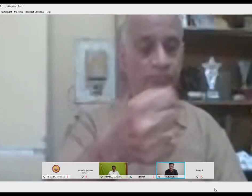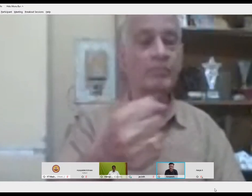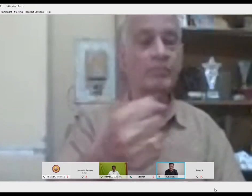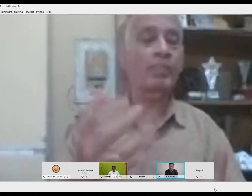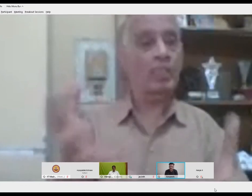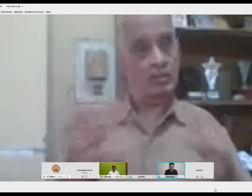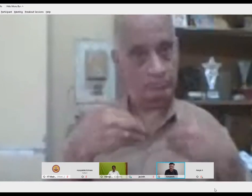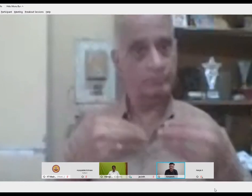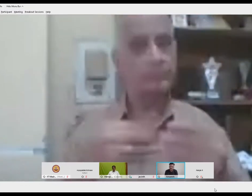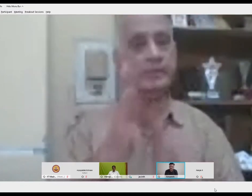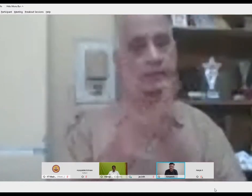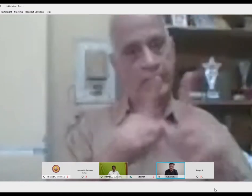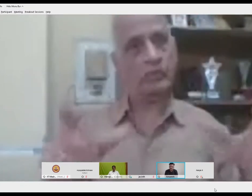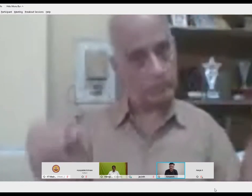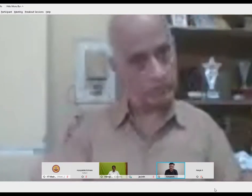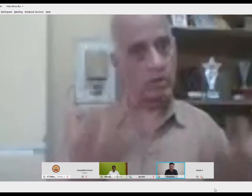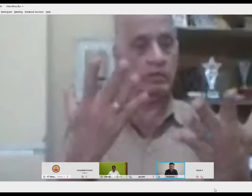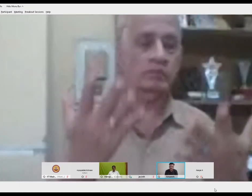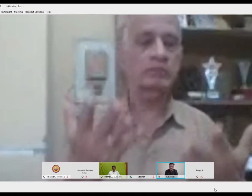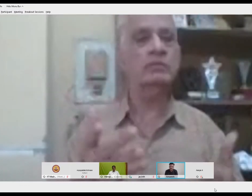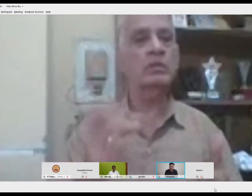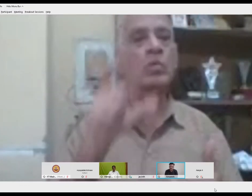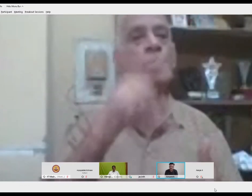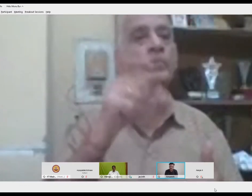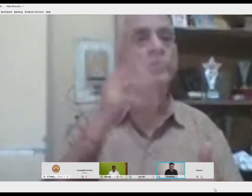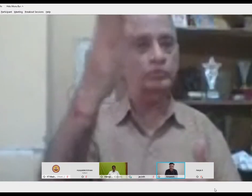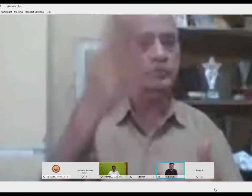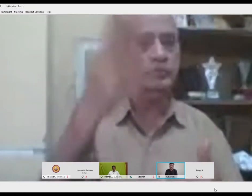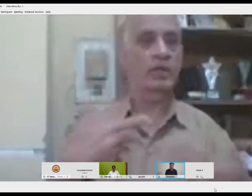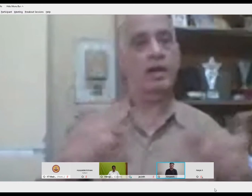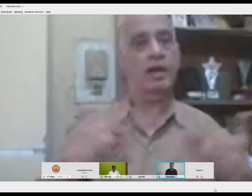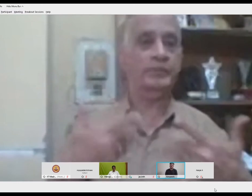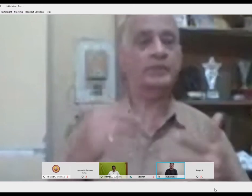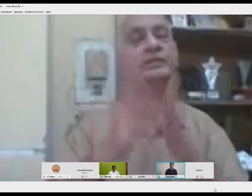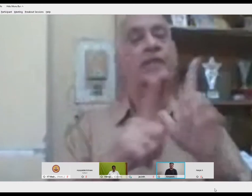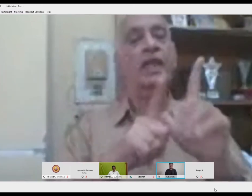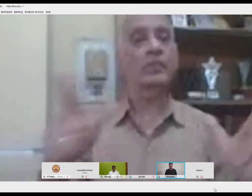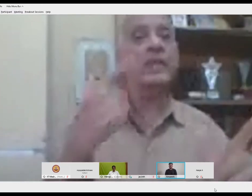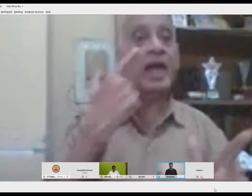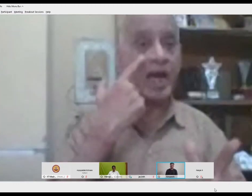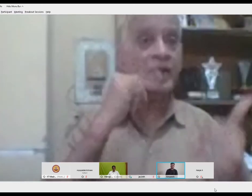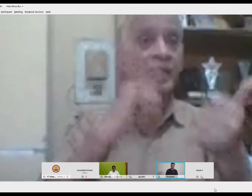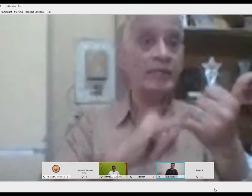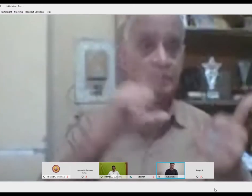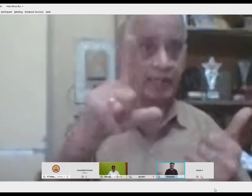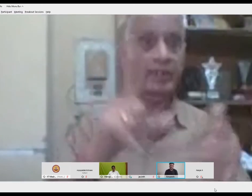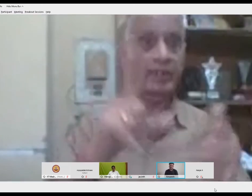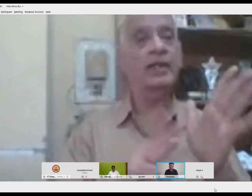language And later on, there was an organization called CBM that funded a sign language project,